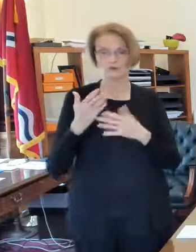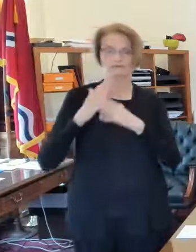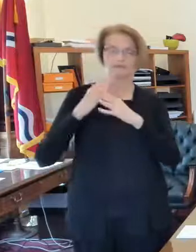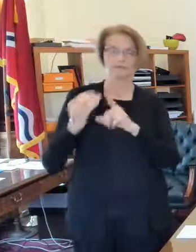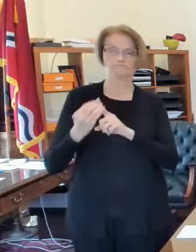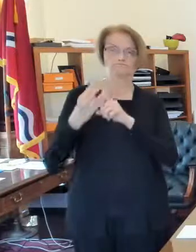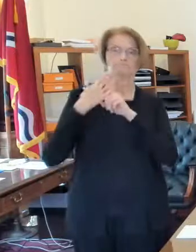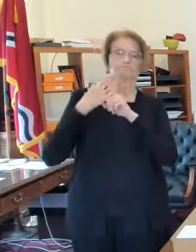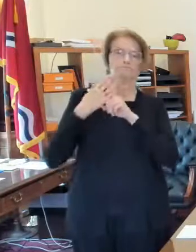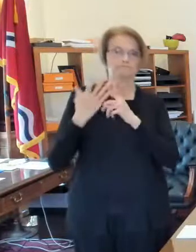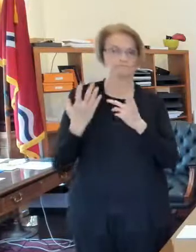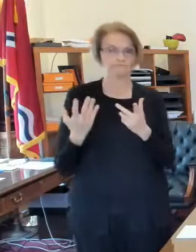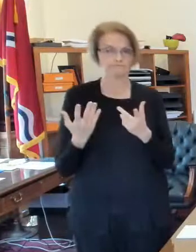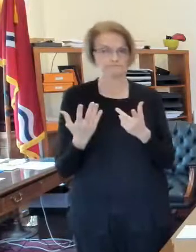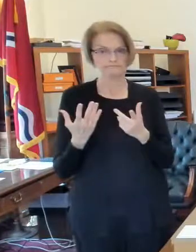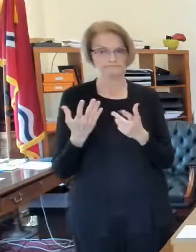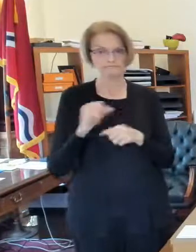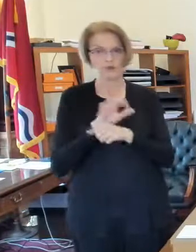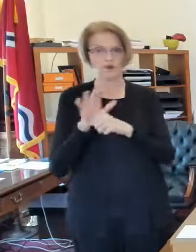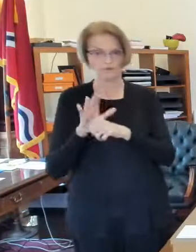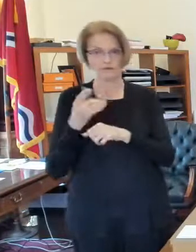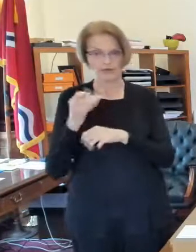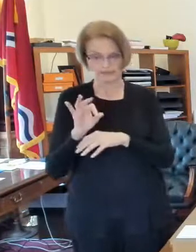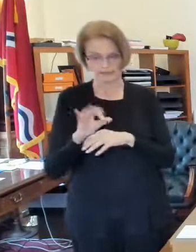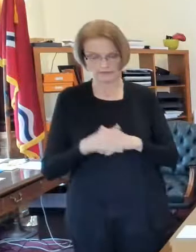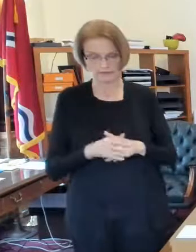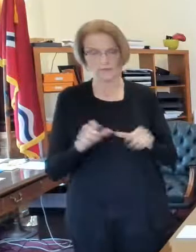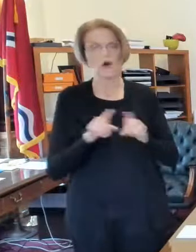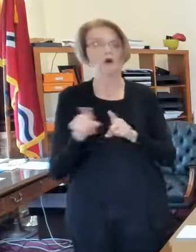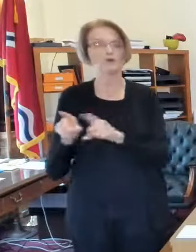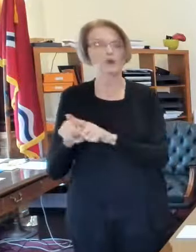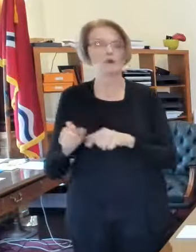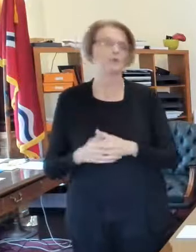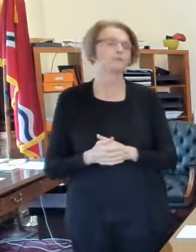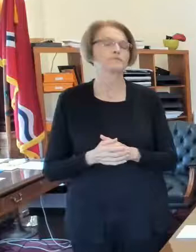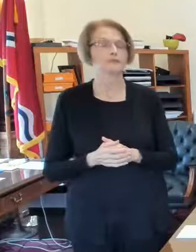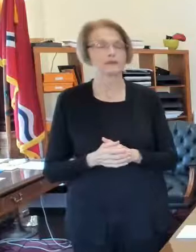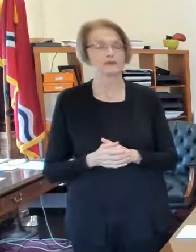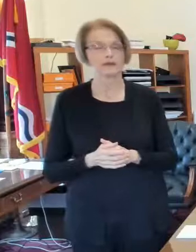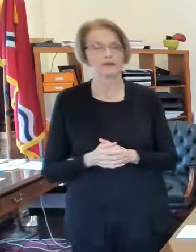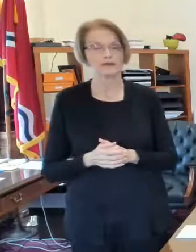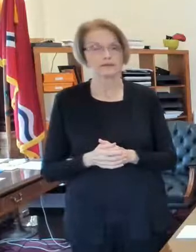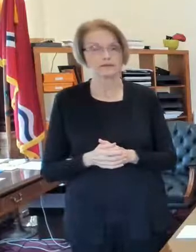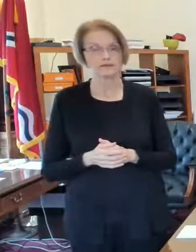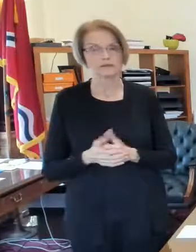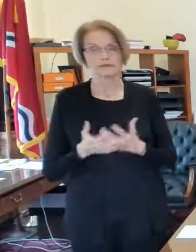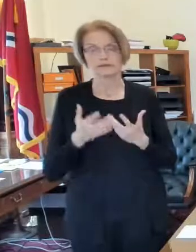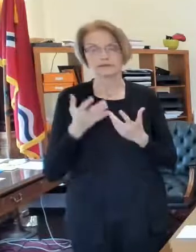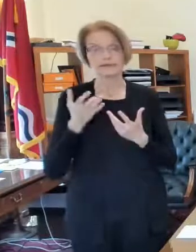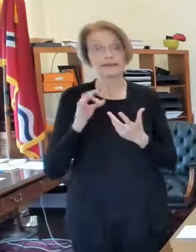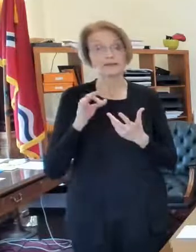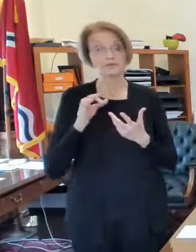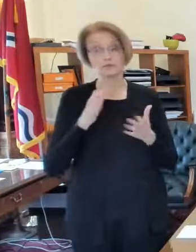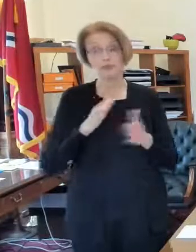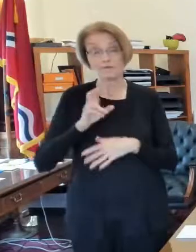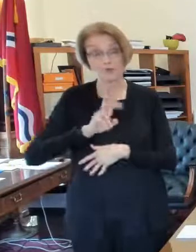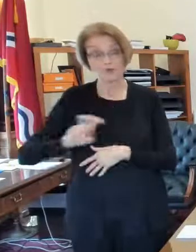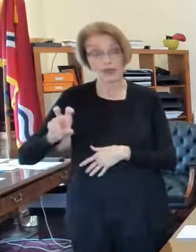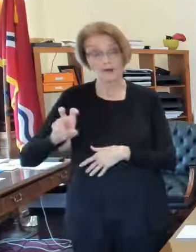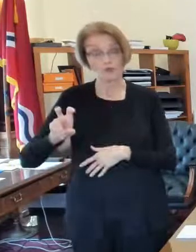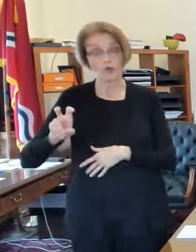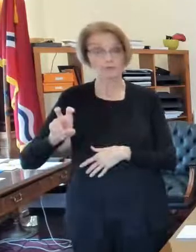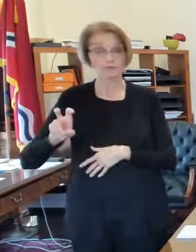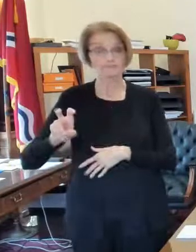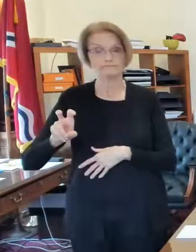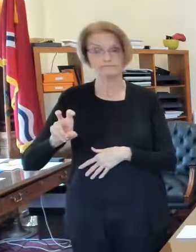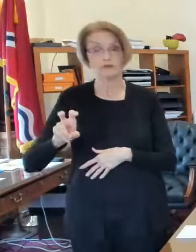covid 19 um over the upcoming weeks uh we also ask that you um reschedule any travel so covid 19 isn't